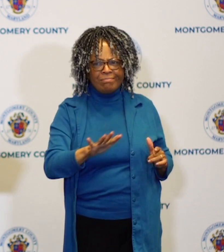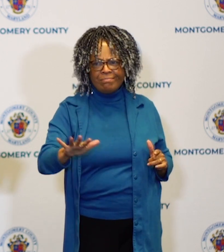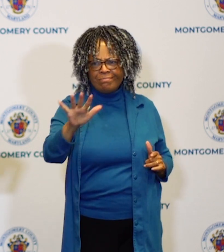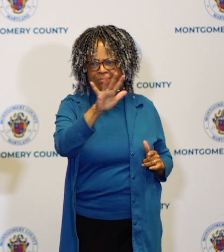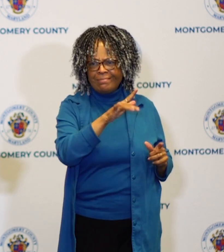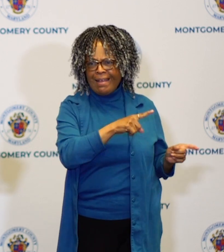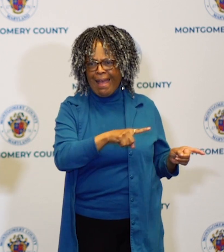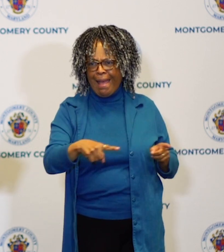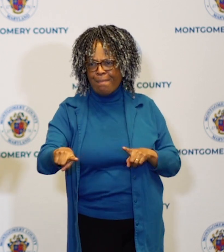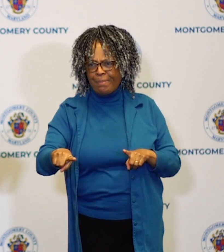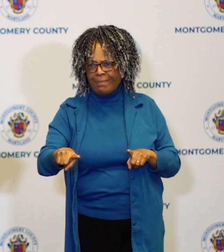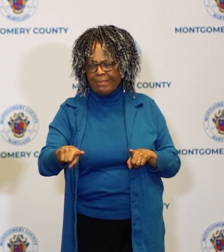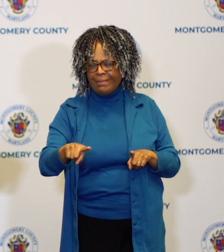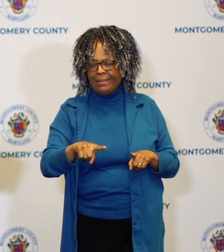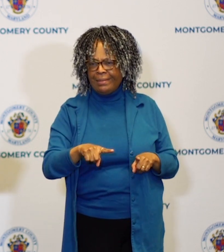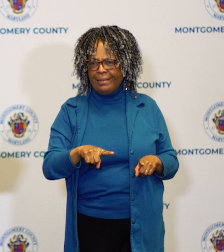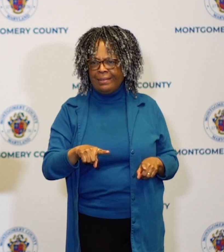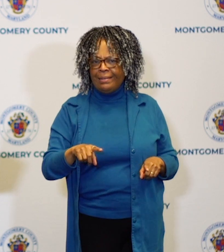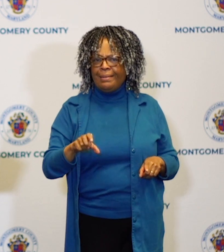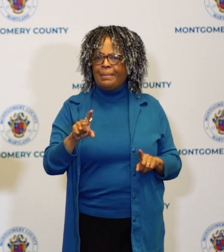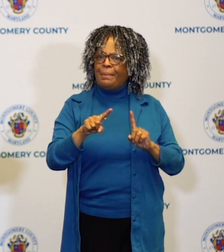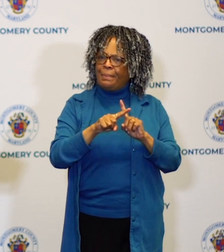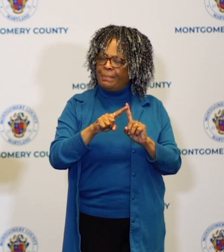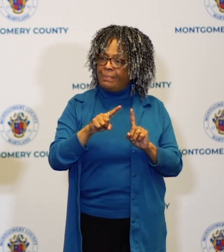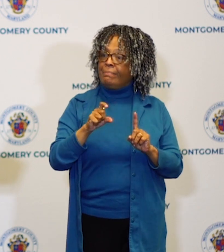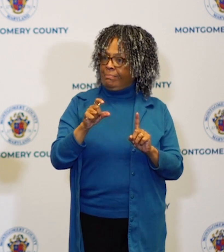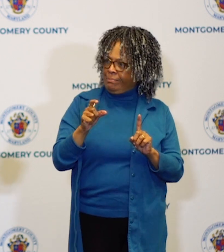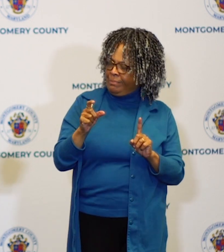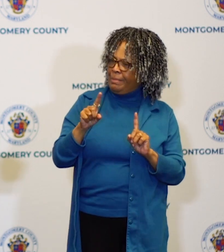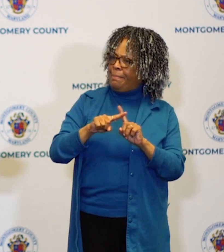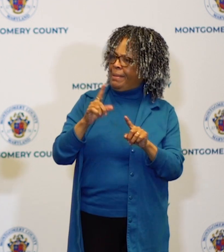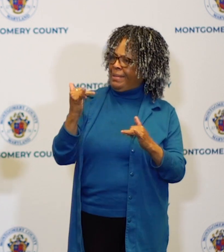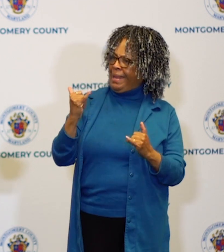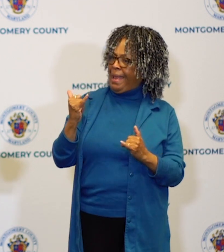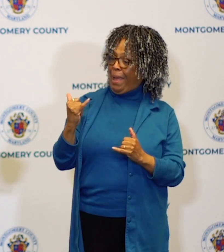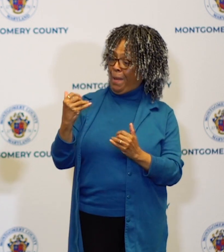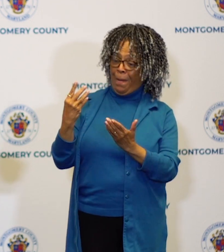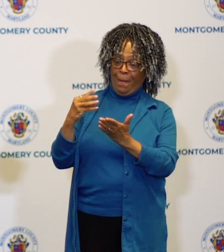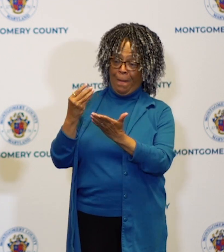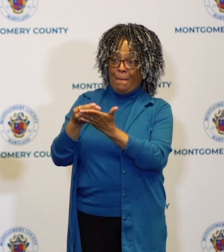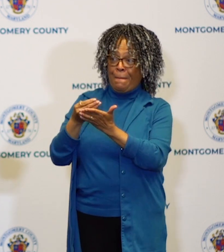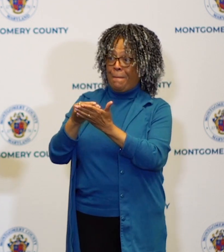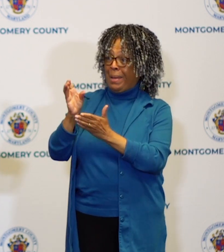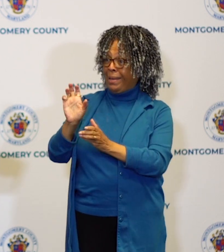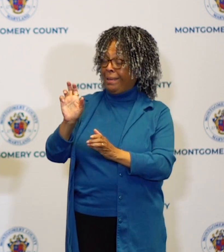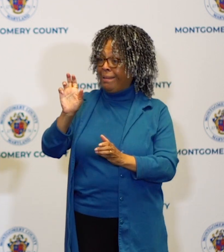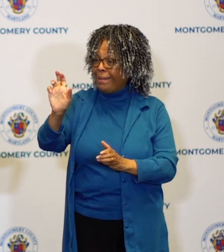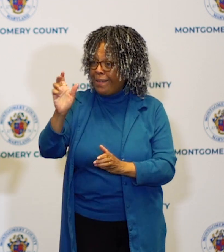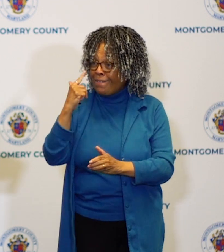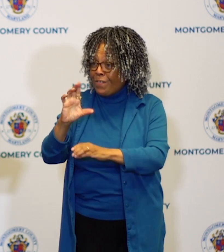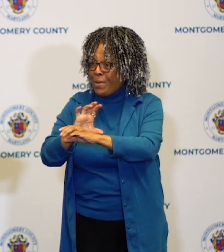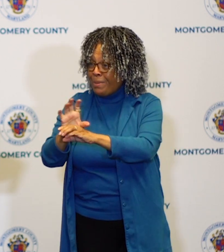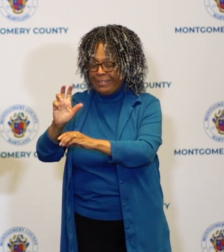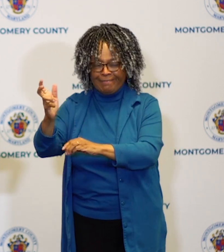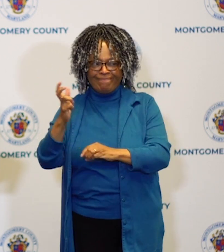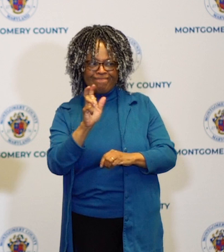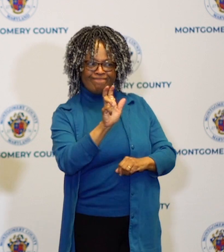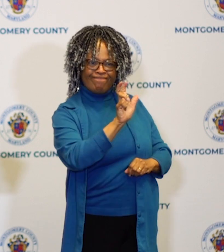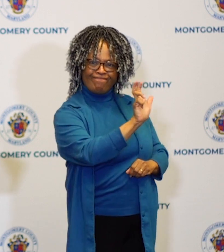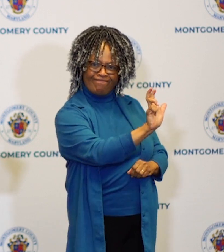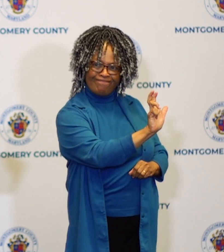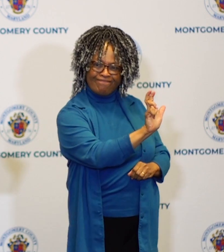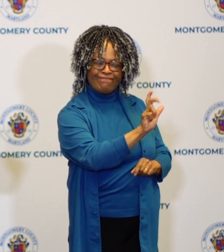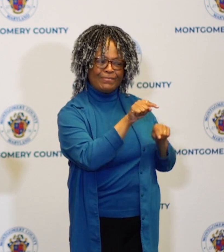but instead we divert resources to protect people from people who are just driven by hate and it's a sad commentary